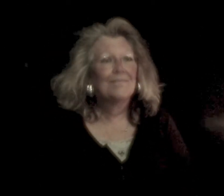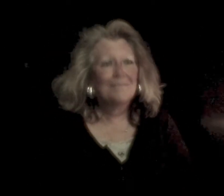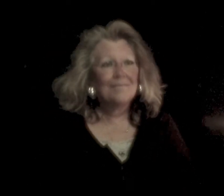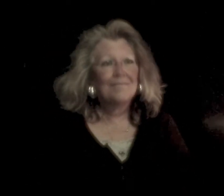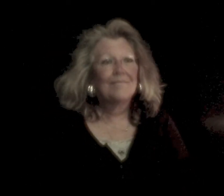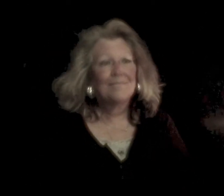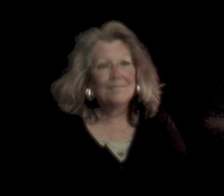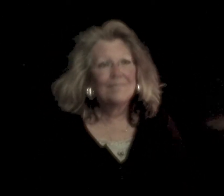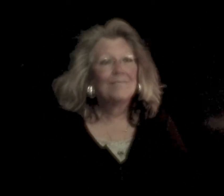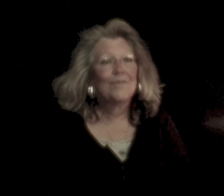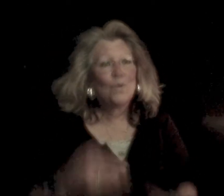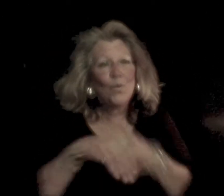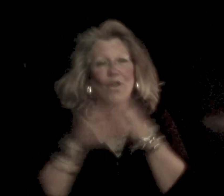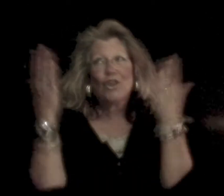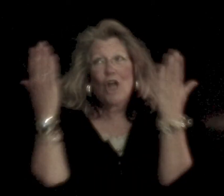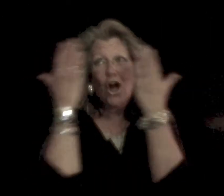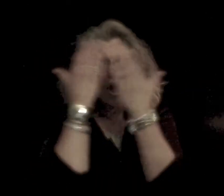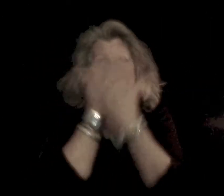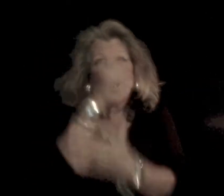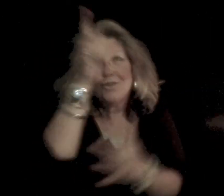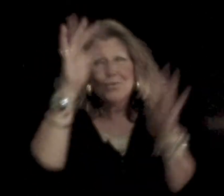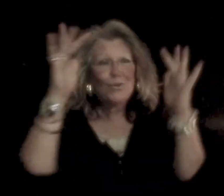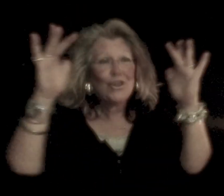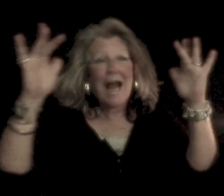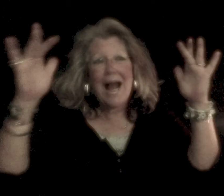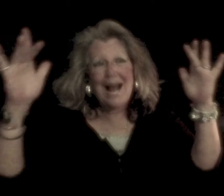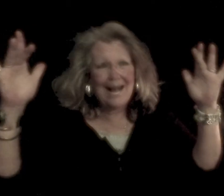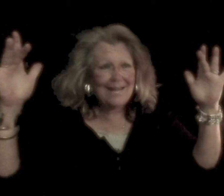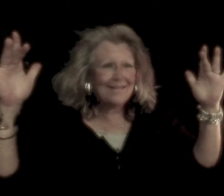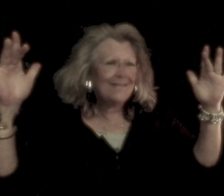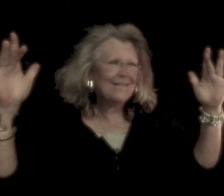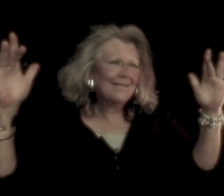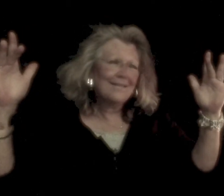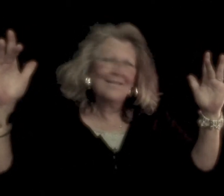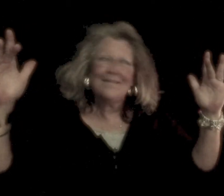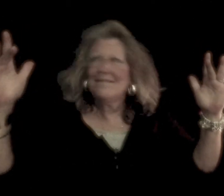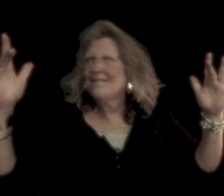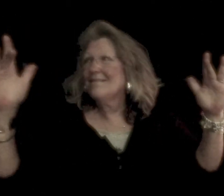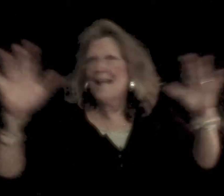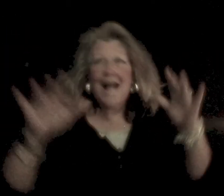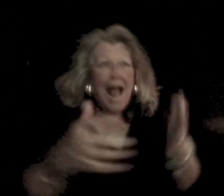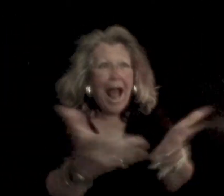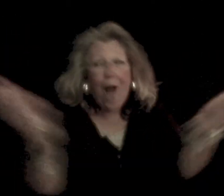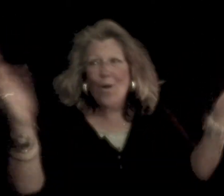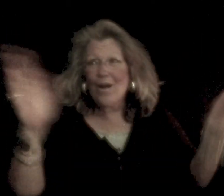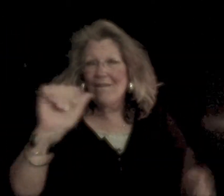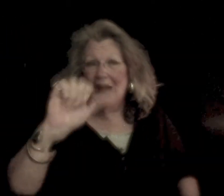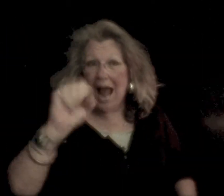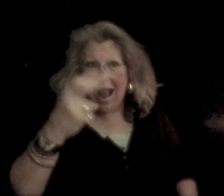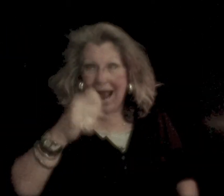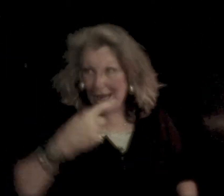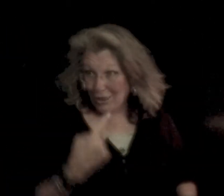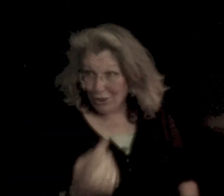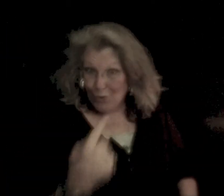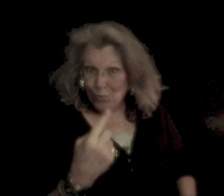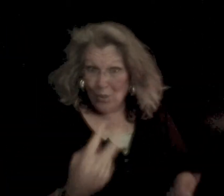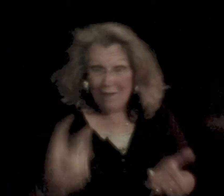Into the darkness you shine Into Out of ashes we